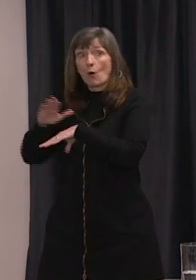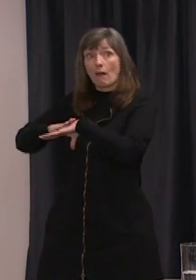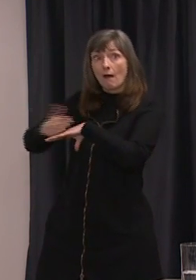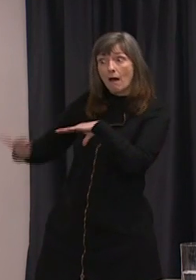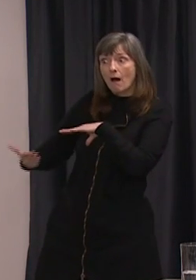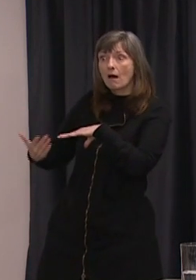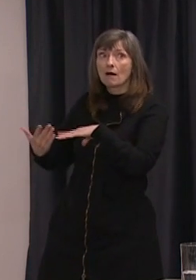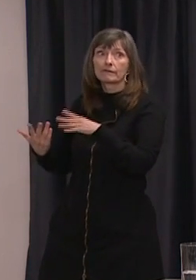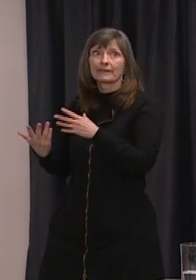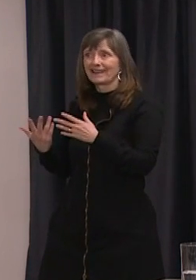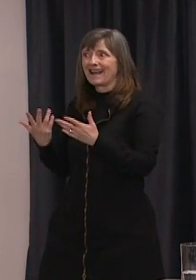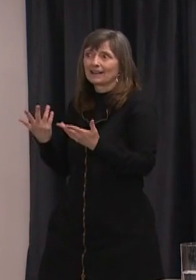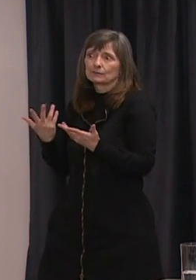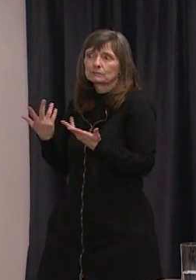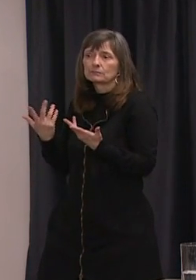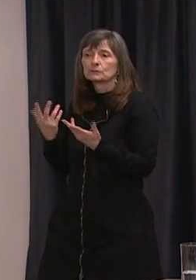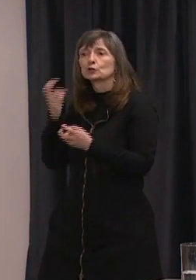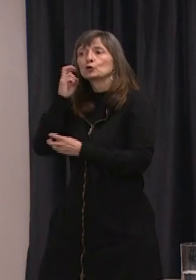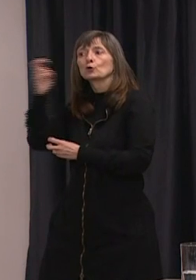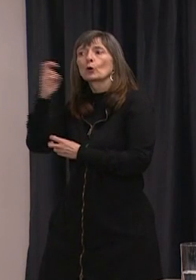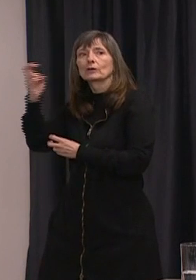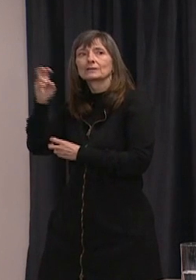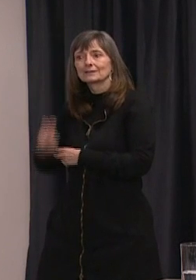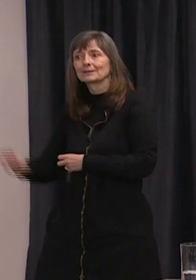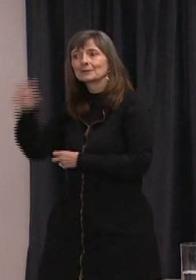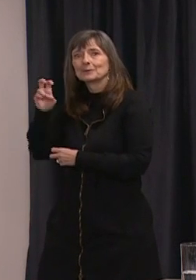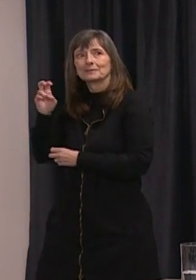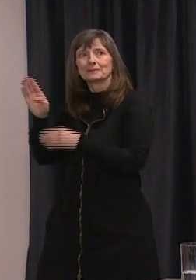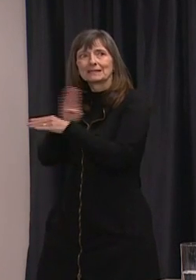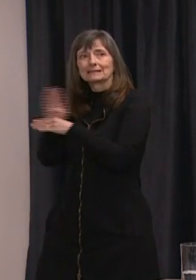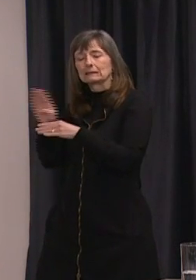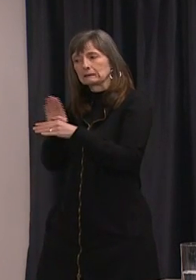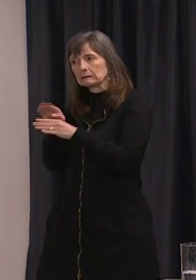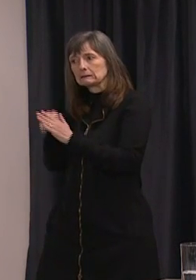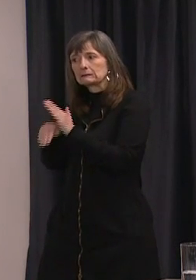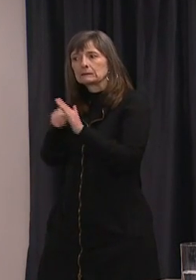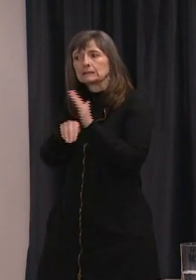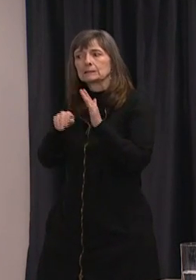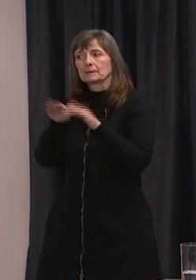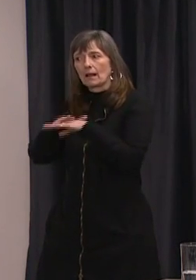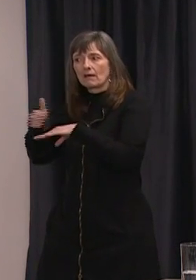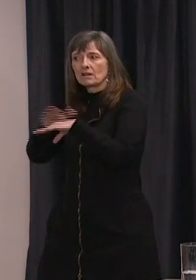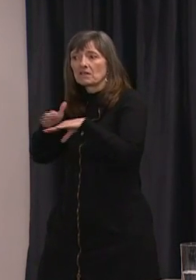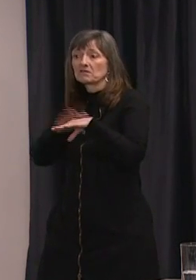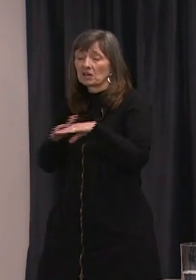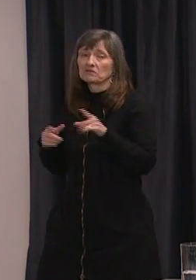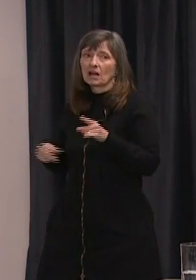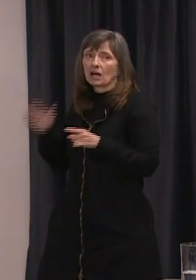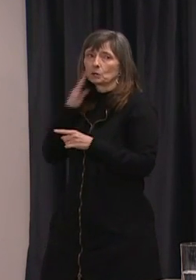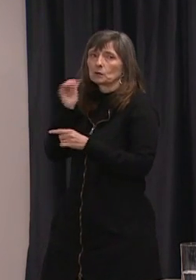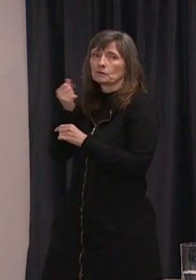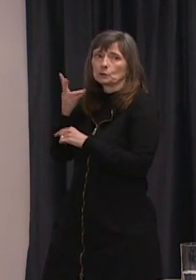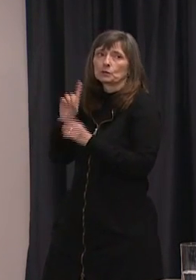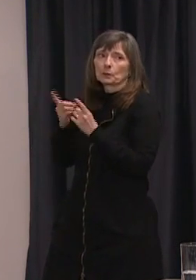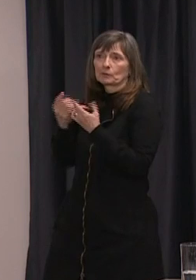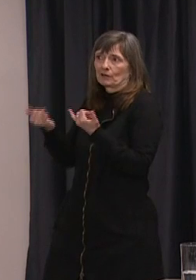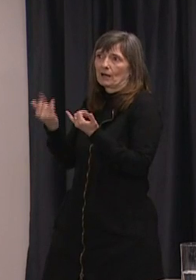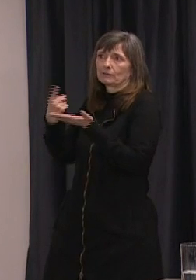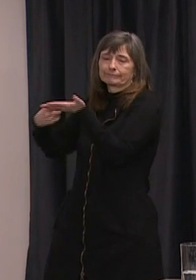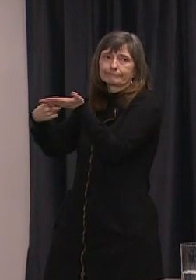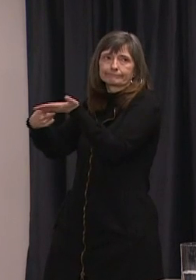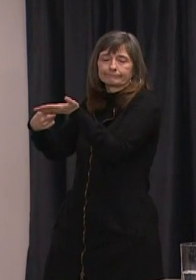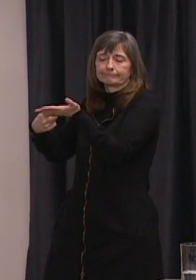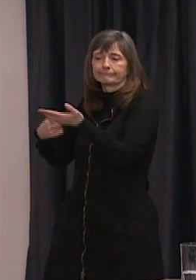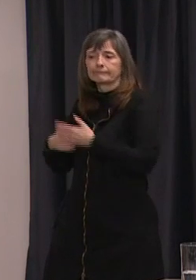particularly with hospitality industry this is top of mind for for a couple of departments in government i don't have an answer at the moment